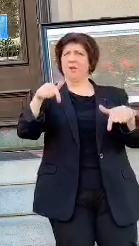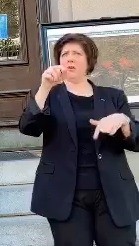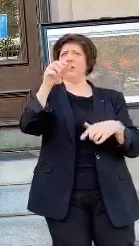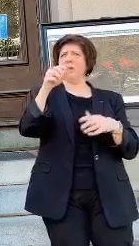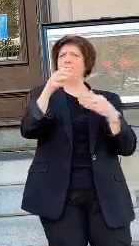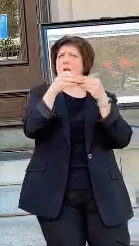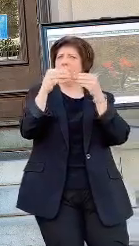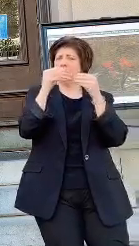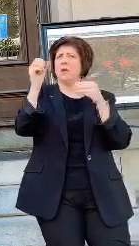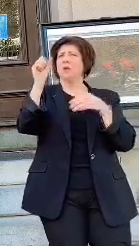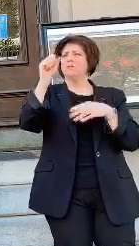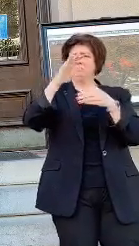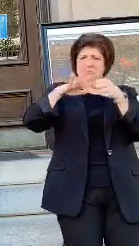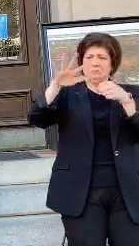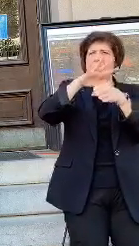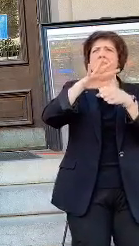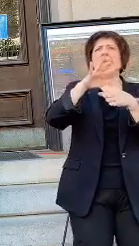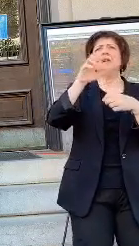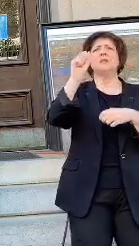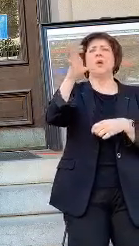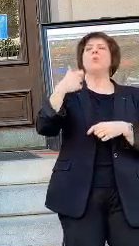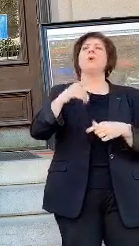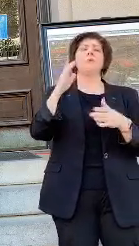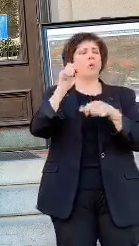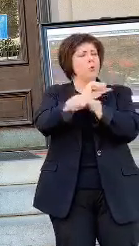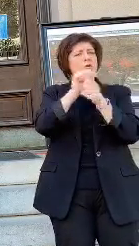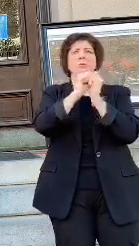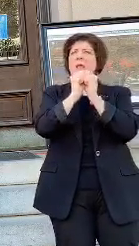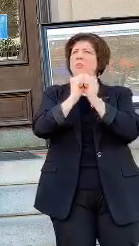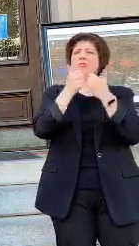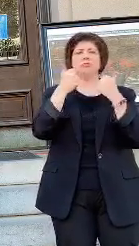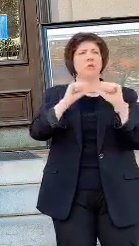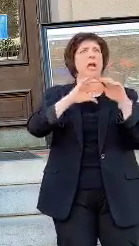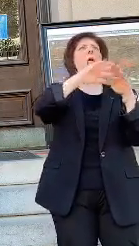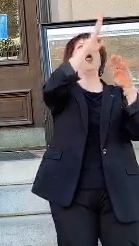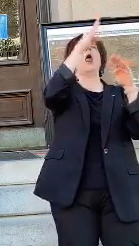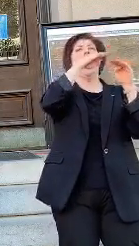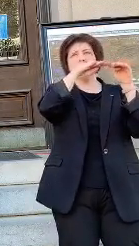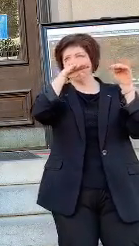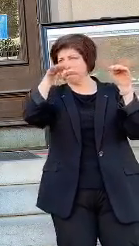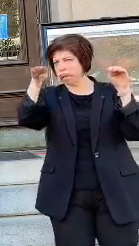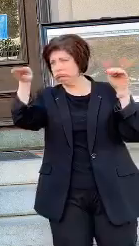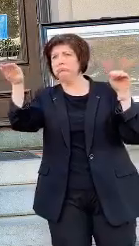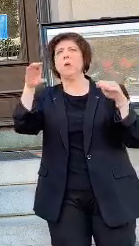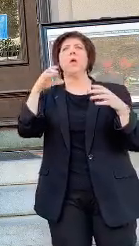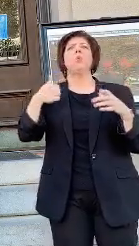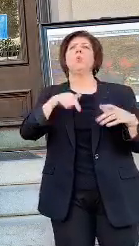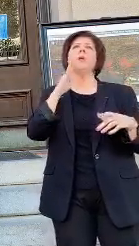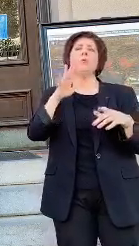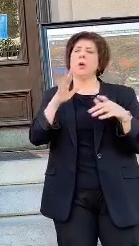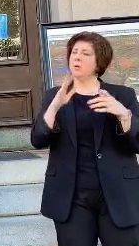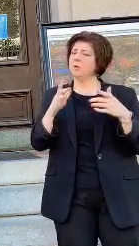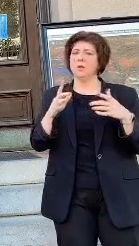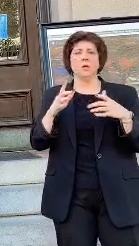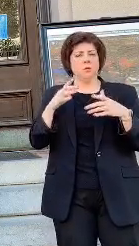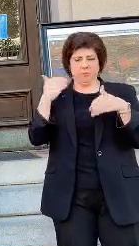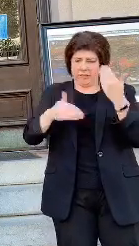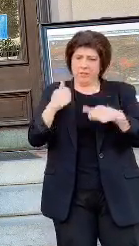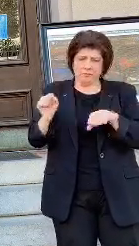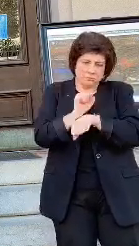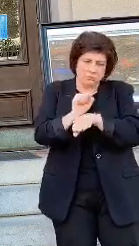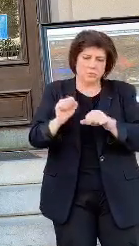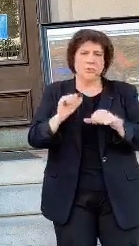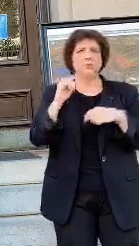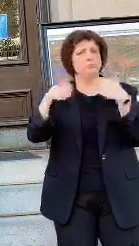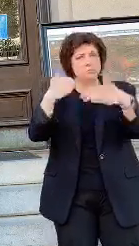we will work together to flatten the curve. We will be making investments throughout this community, as many of you know, through our Resilient